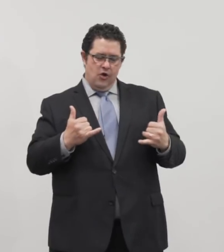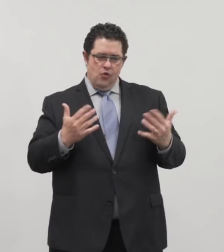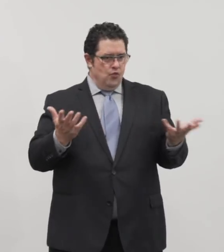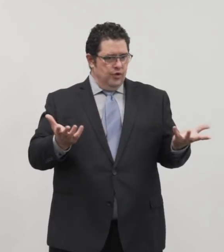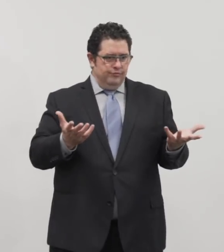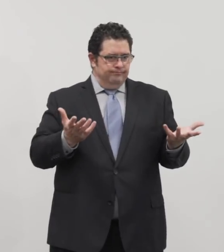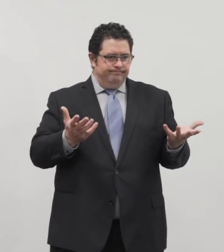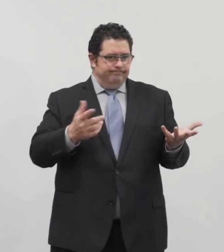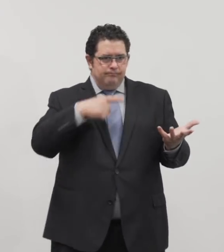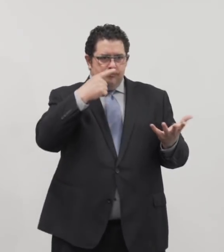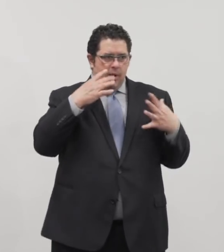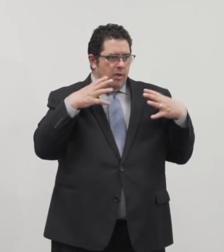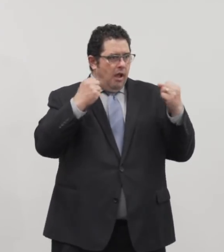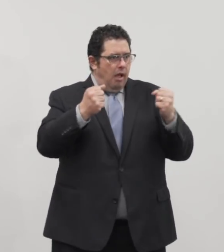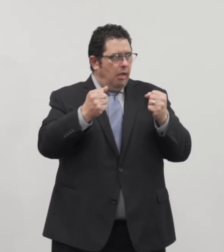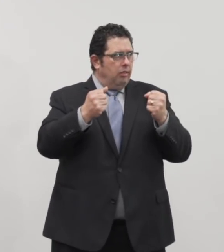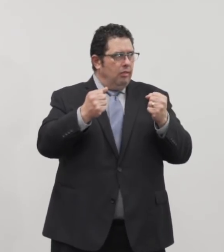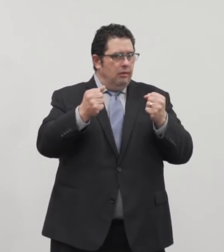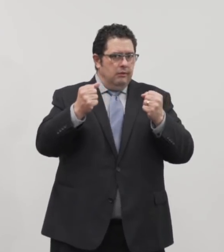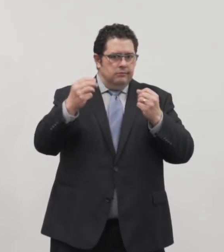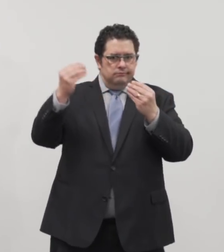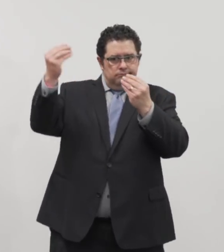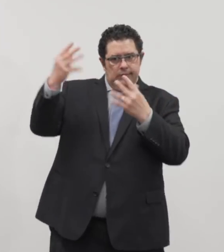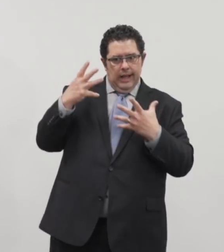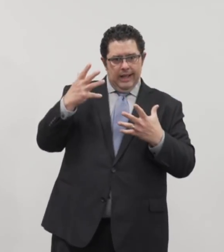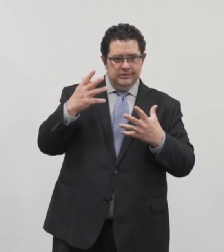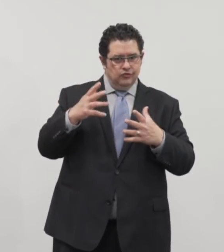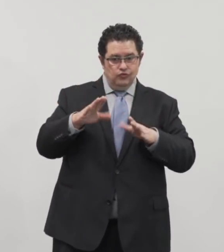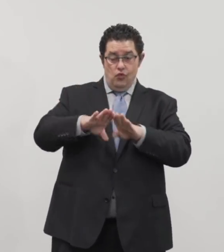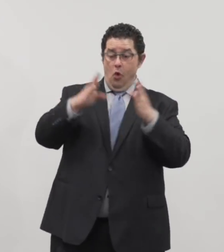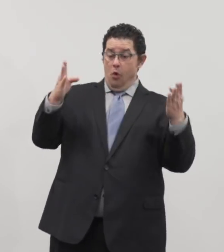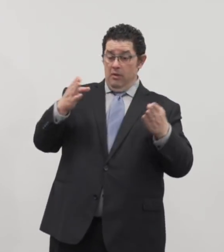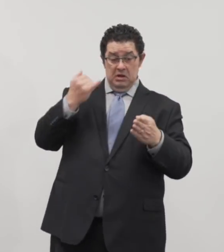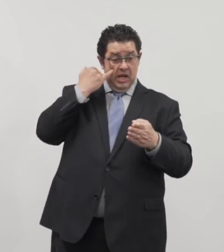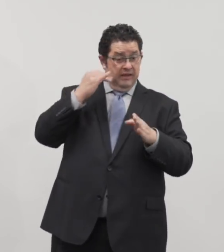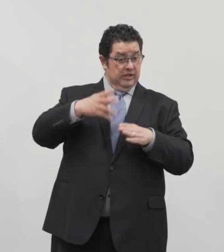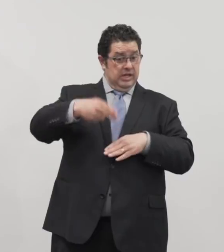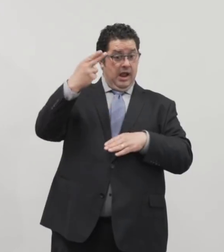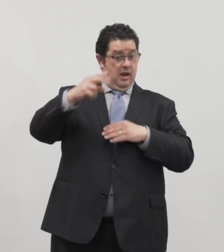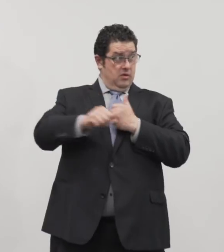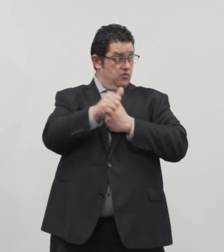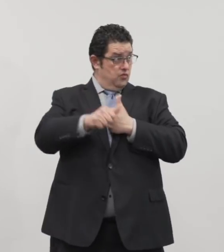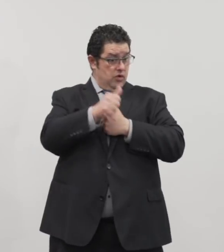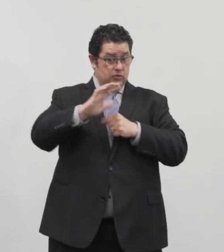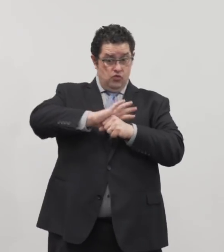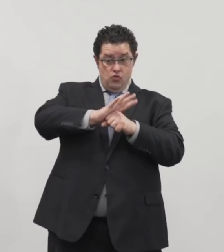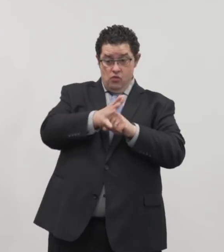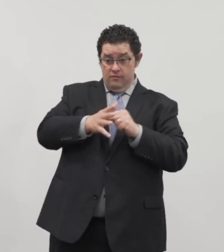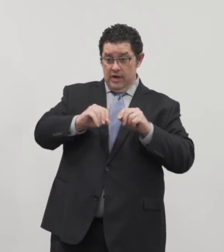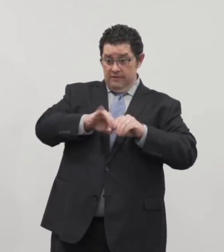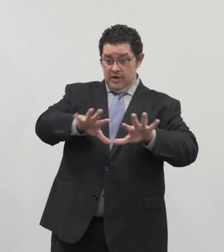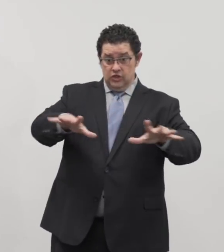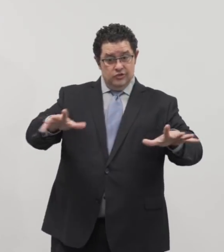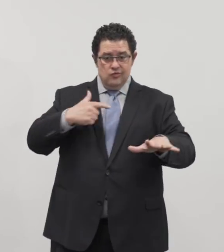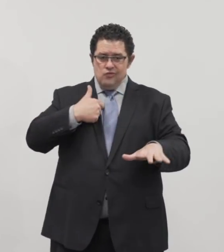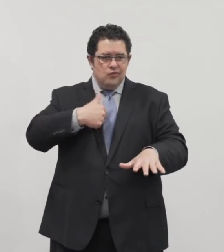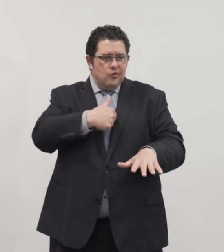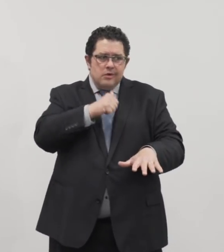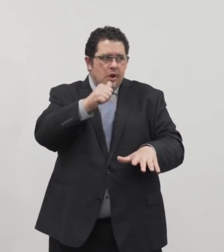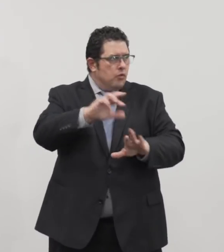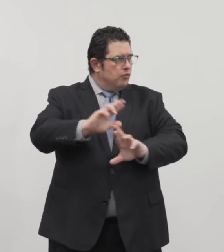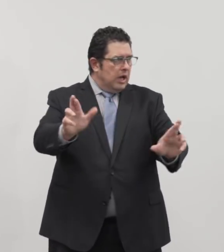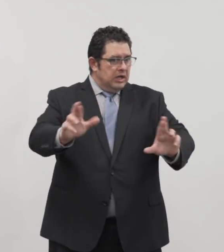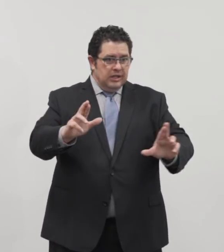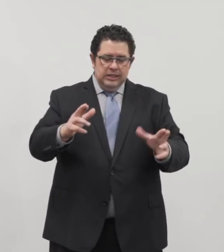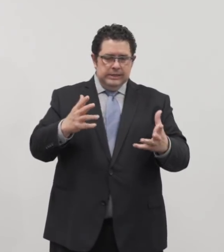to allow opening of any sort of activity that is considered high risk for COVID-19 infection. No matter how much we feel